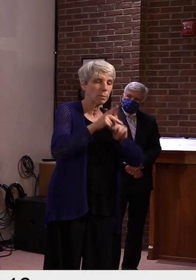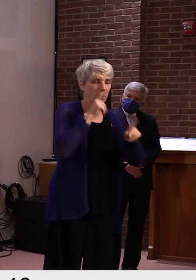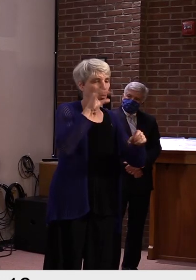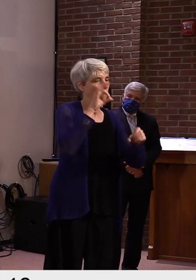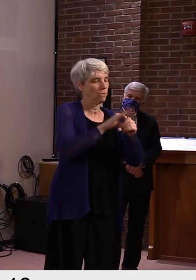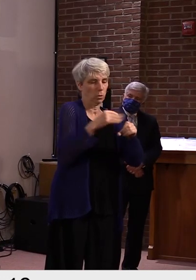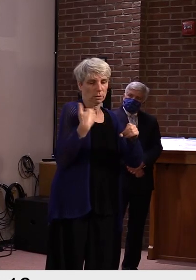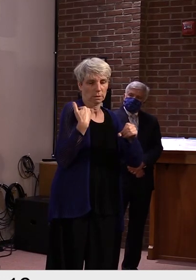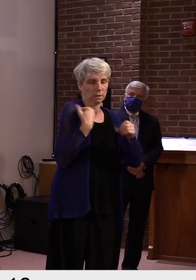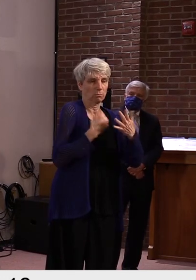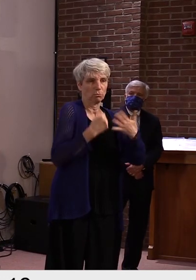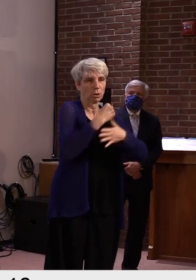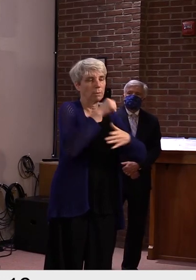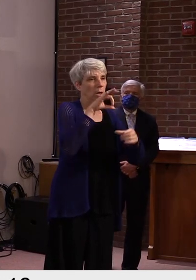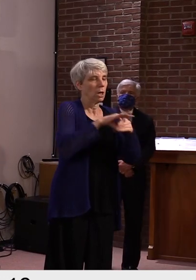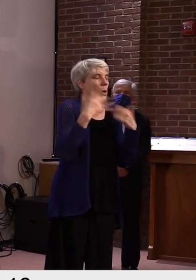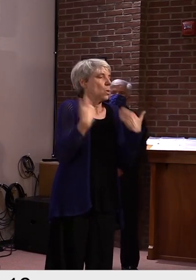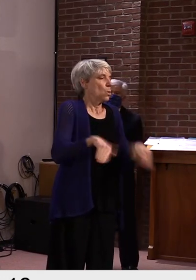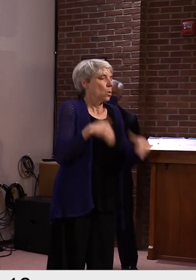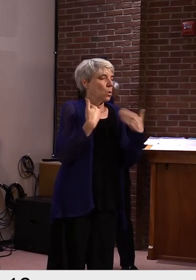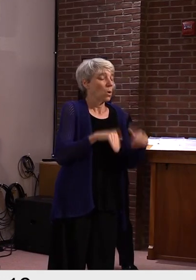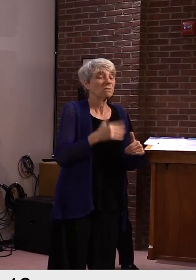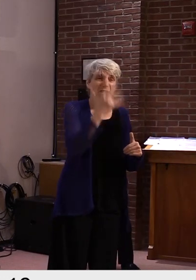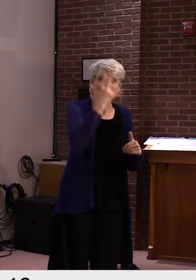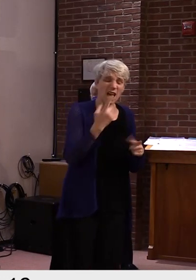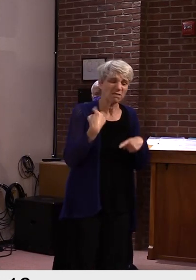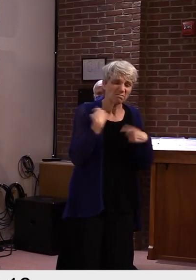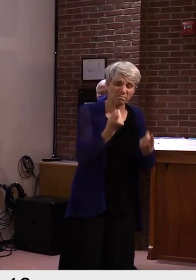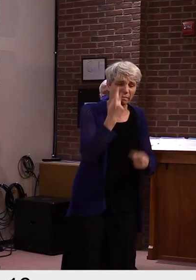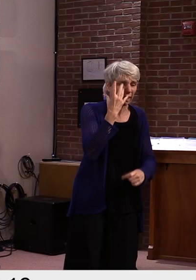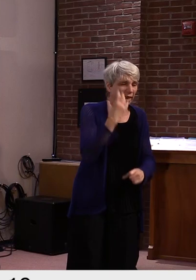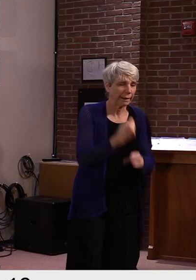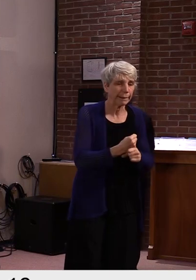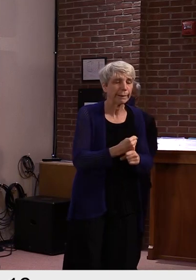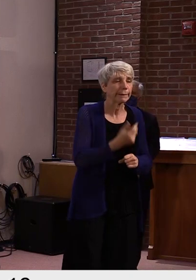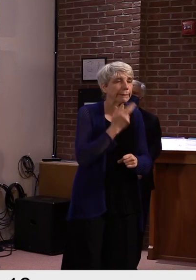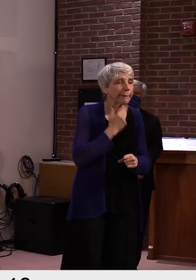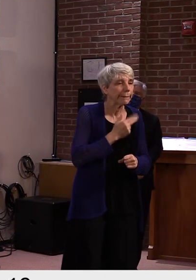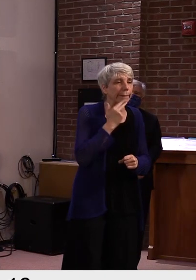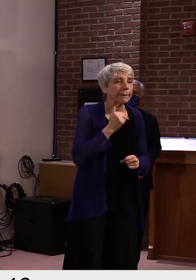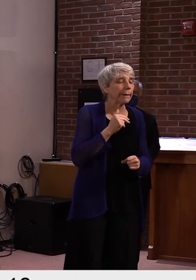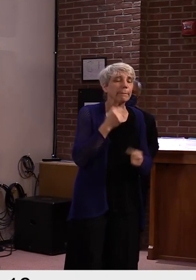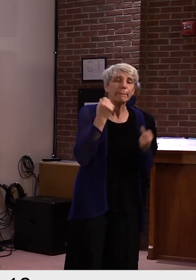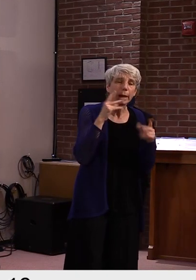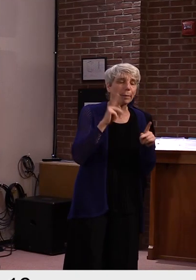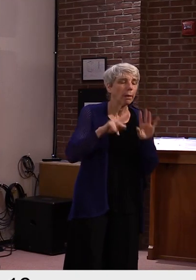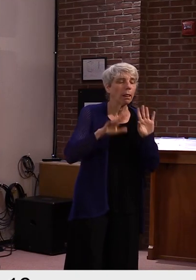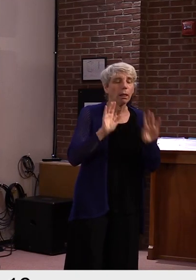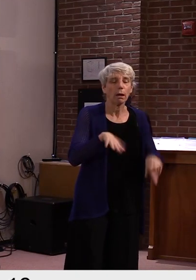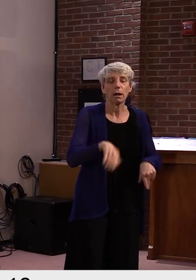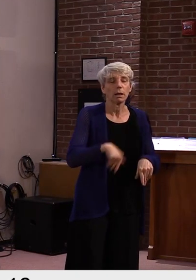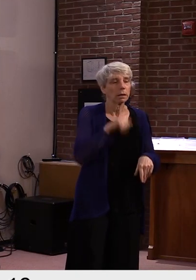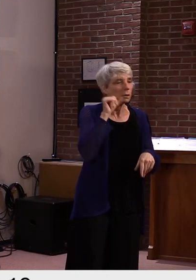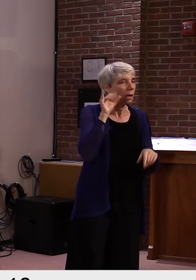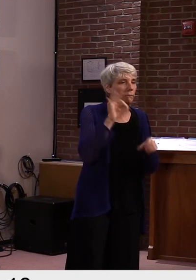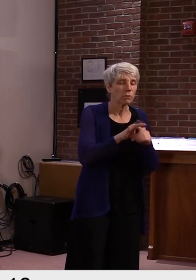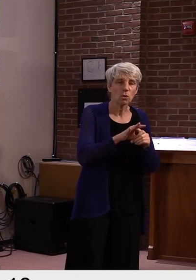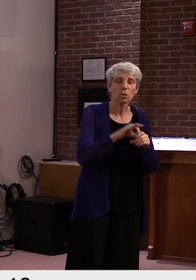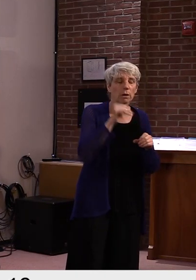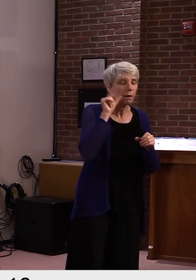don't have enough participation paled in comparison in other years when you, when you think about the